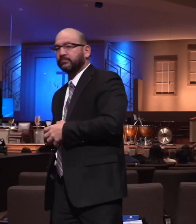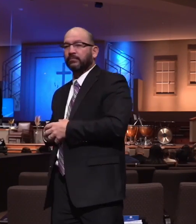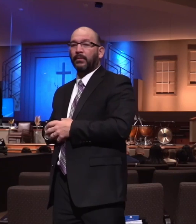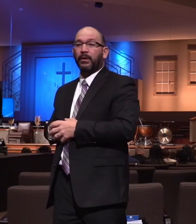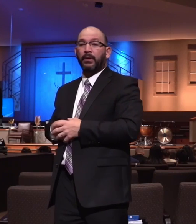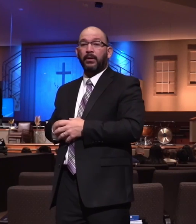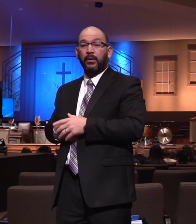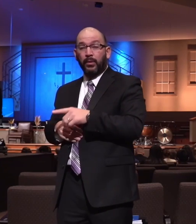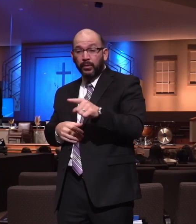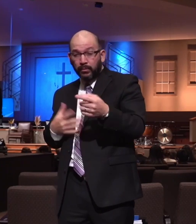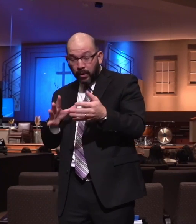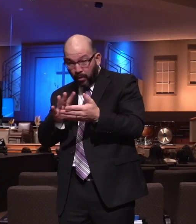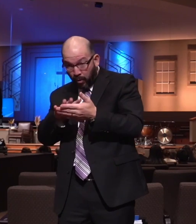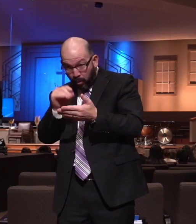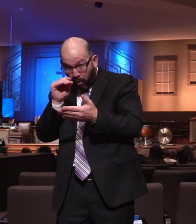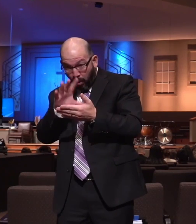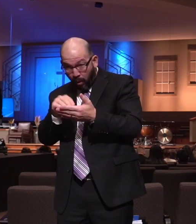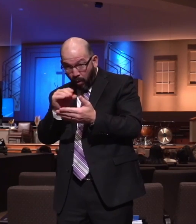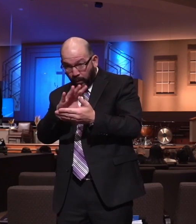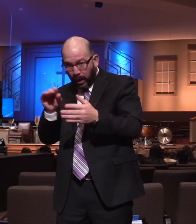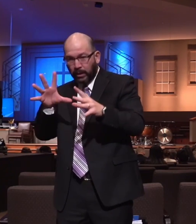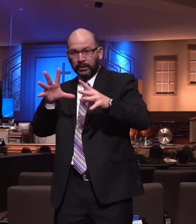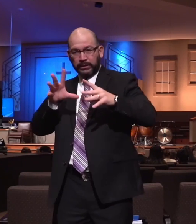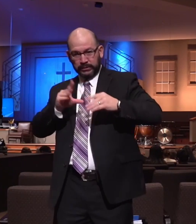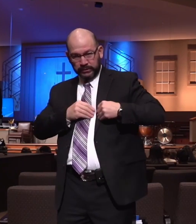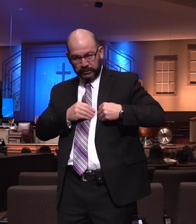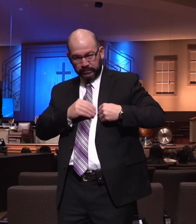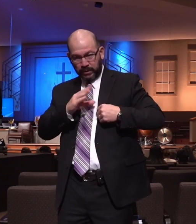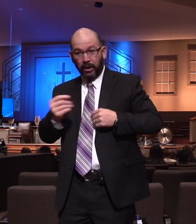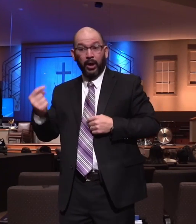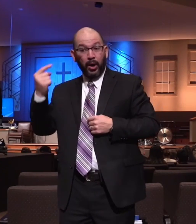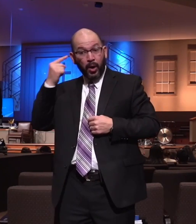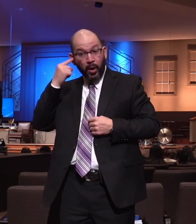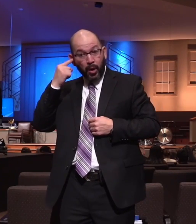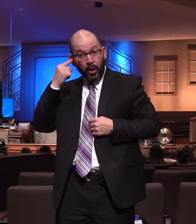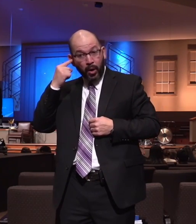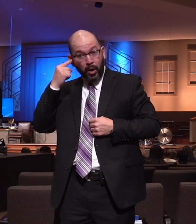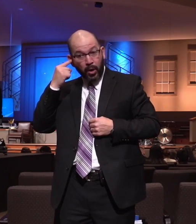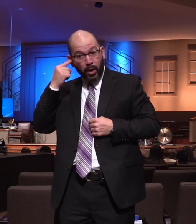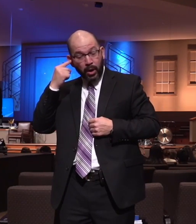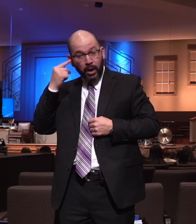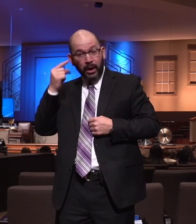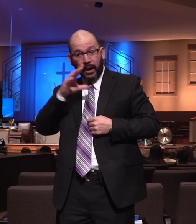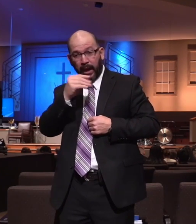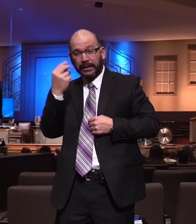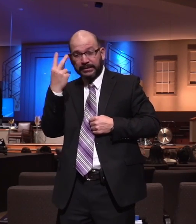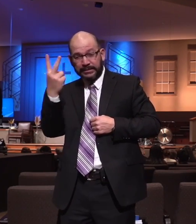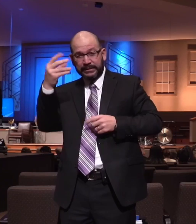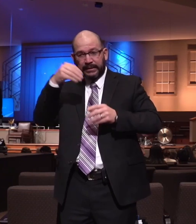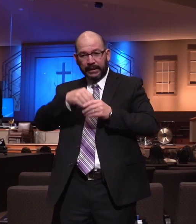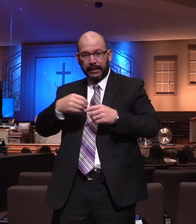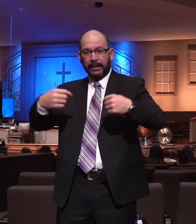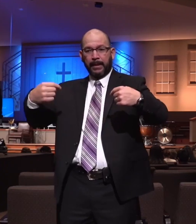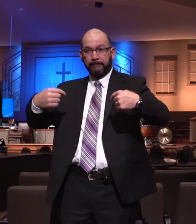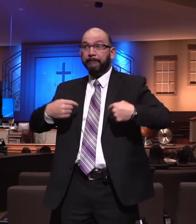both learned and received and heard and seen in me do,